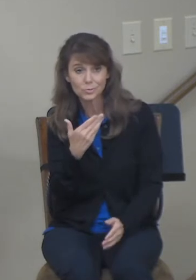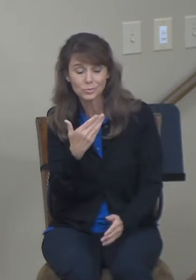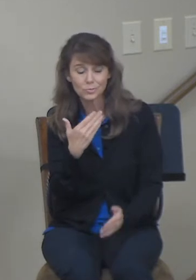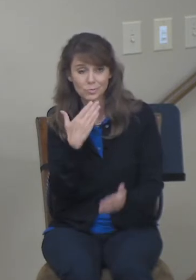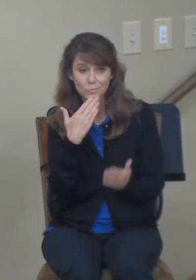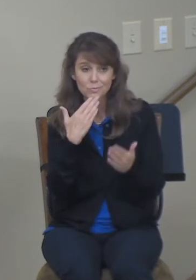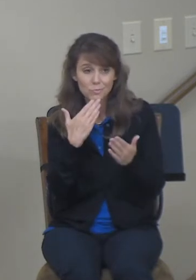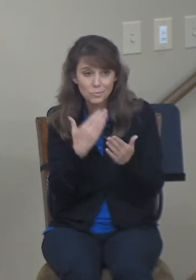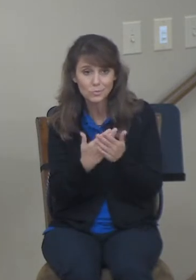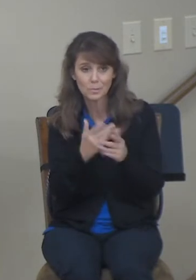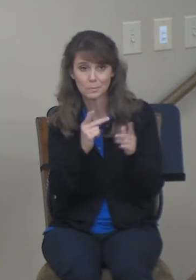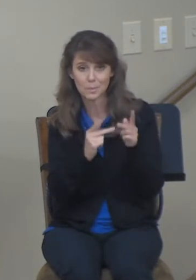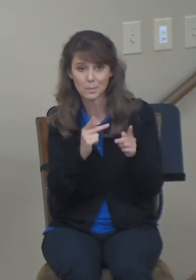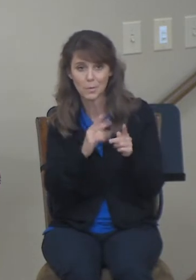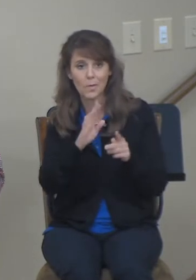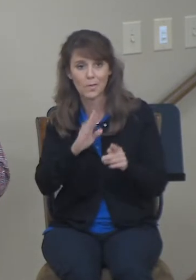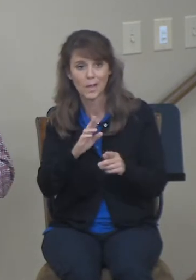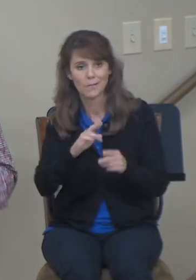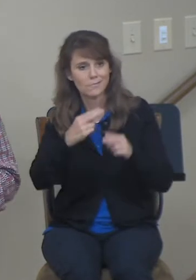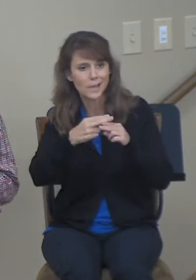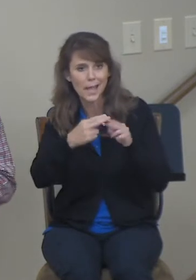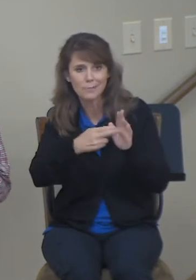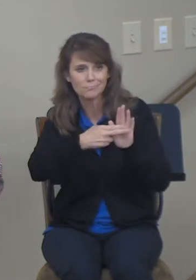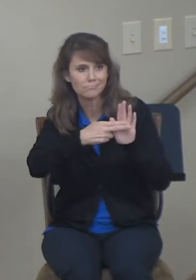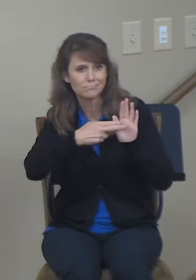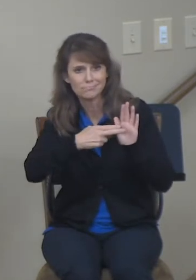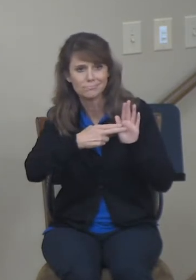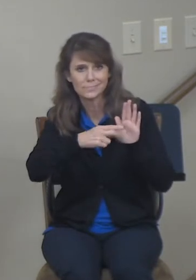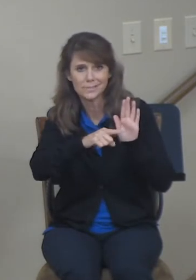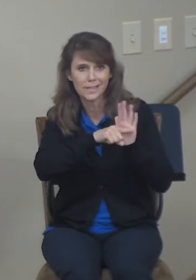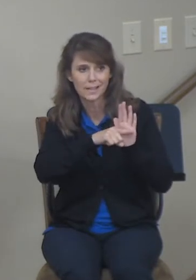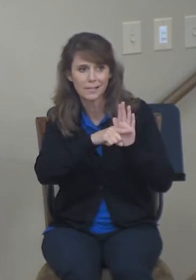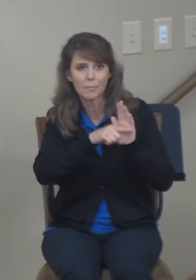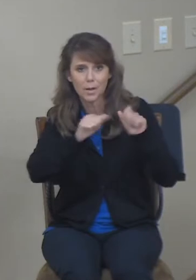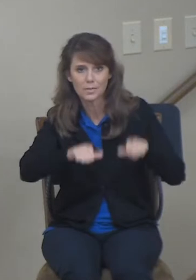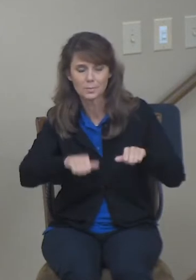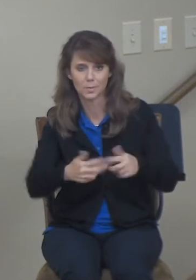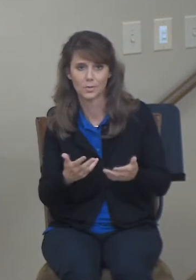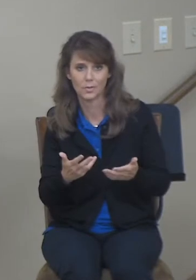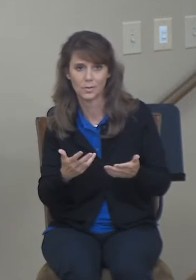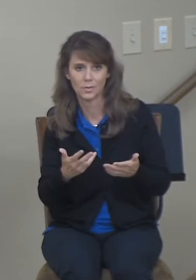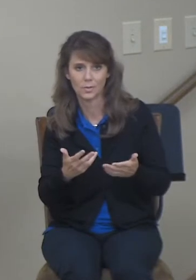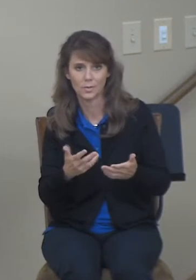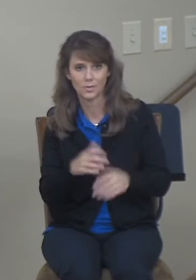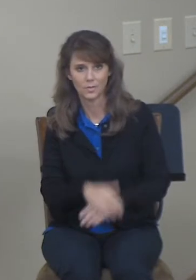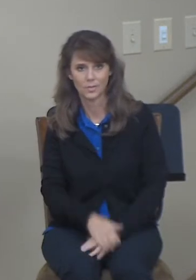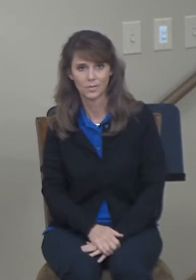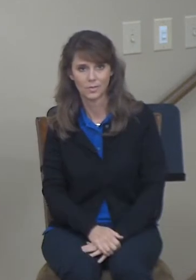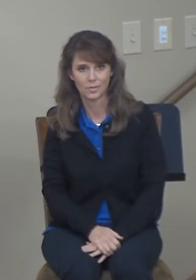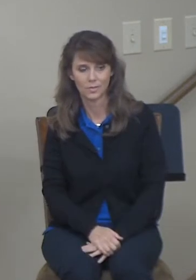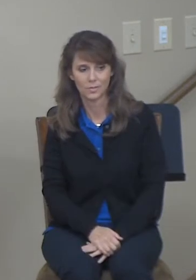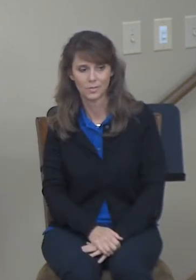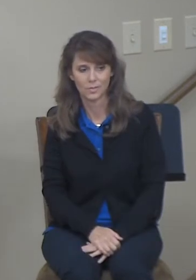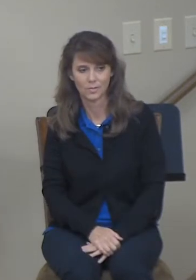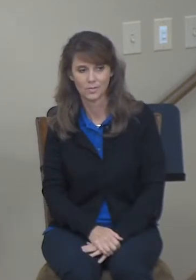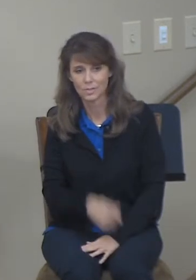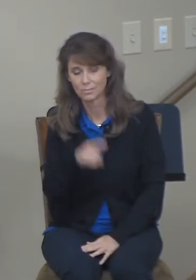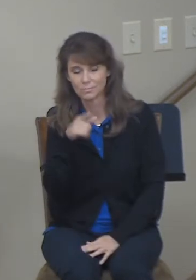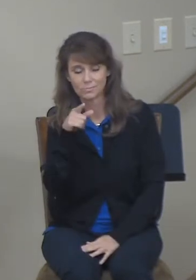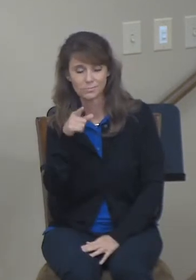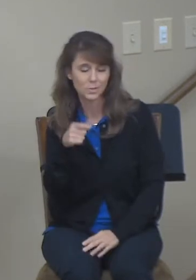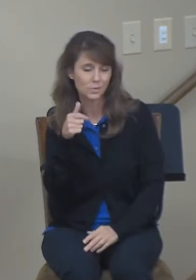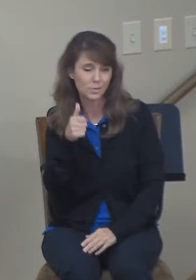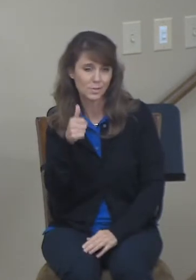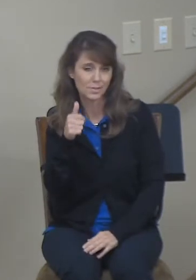reputation at risk. So there's a lot about this plan that we have questions about. And so you'll just have to decide from